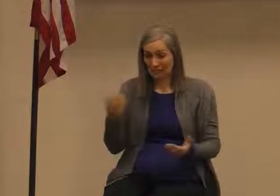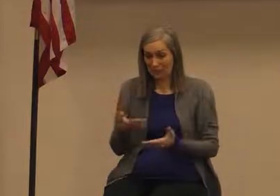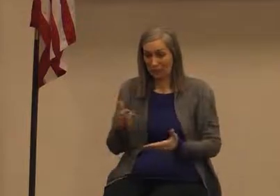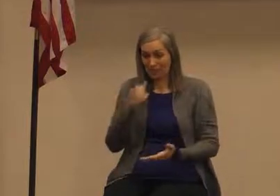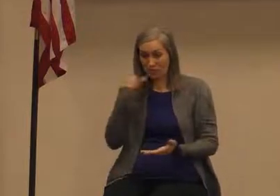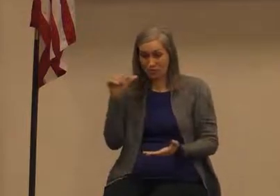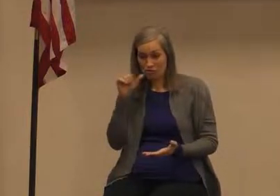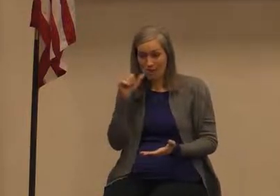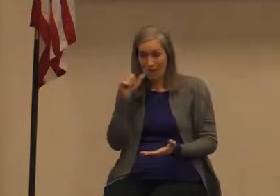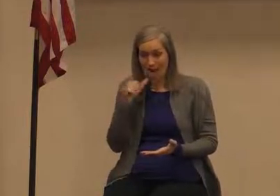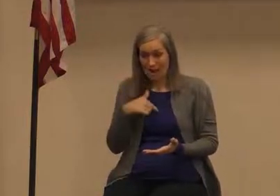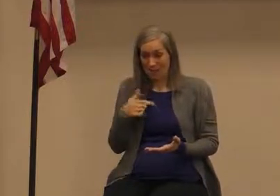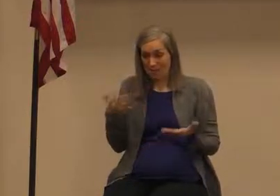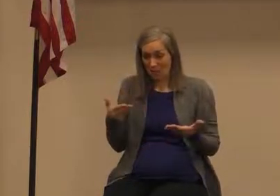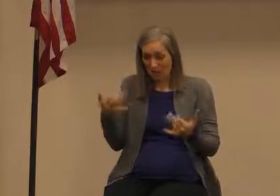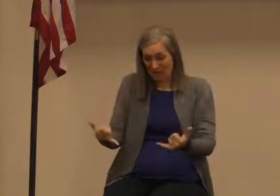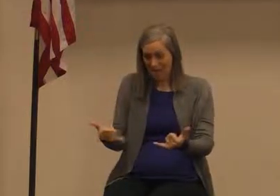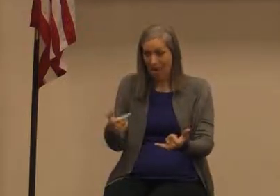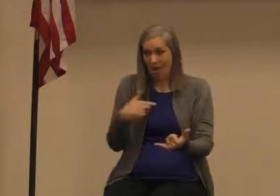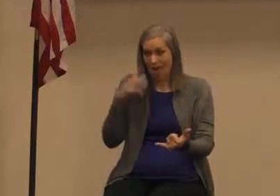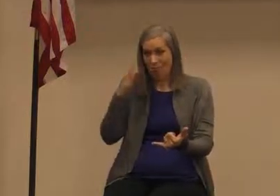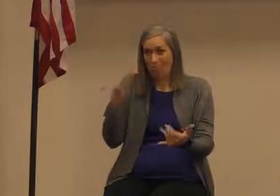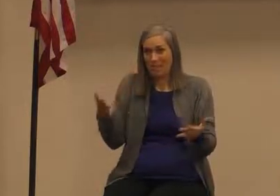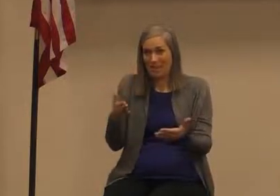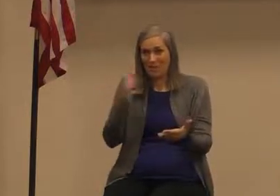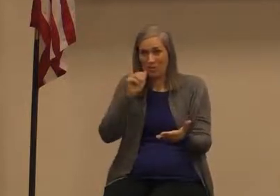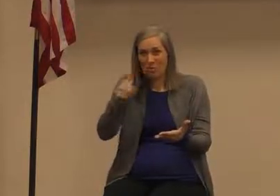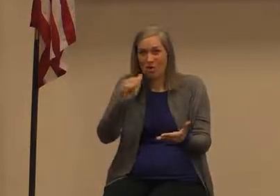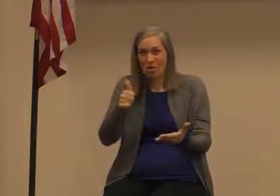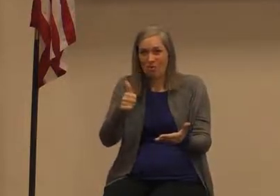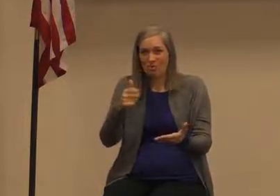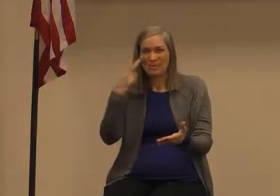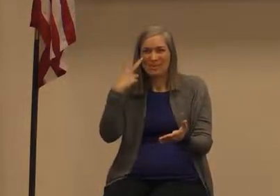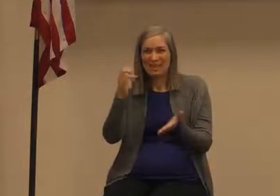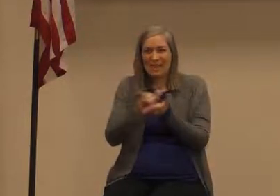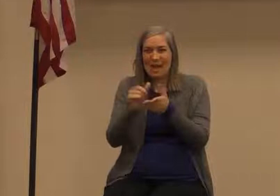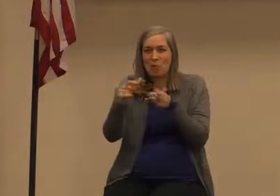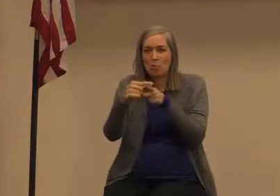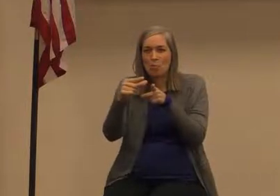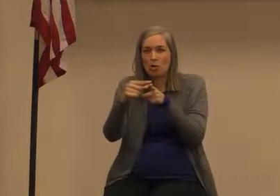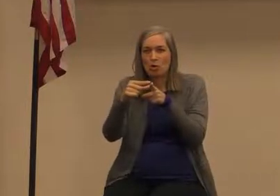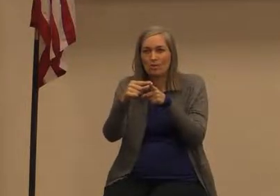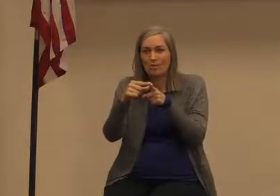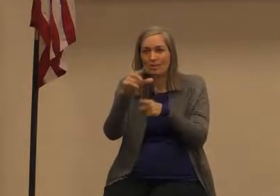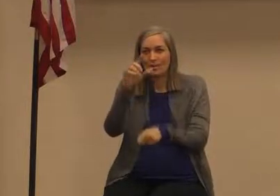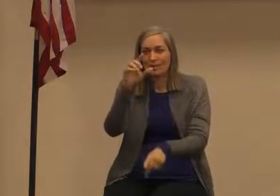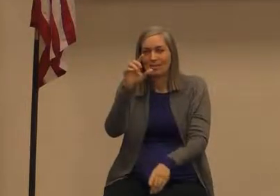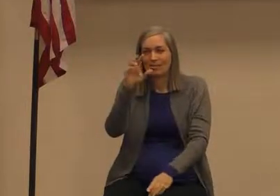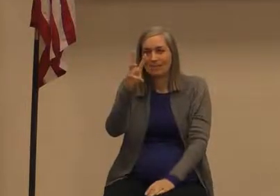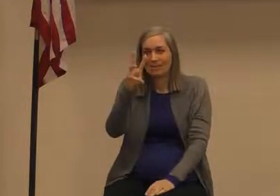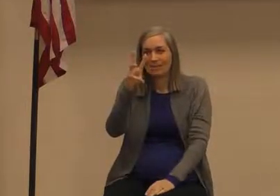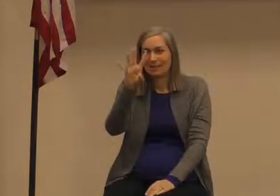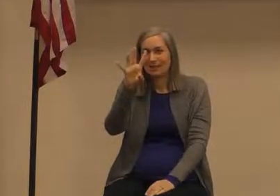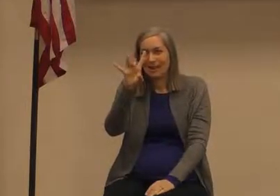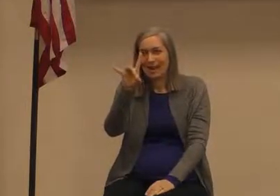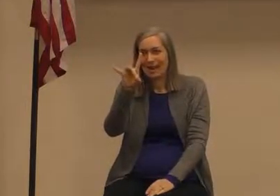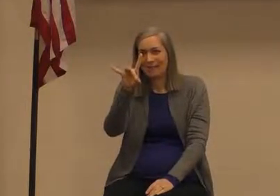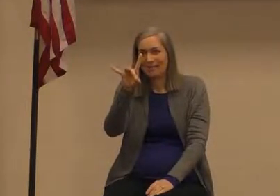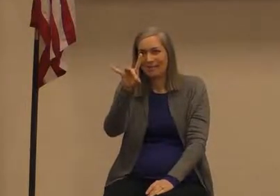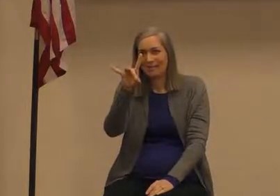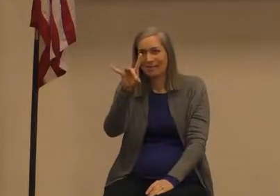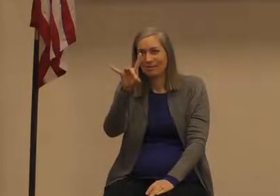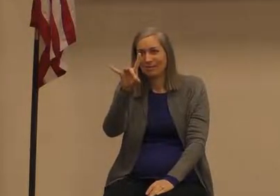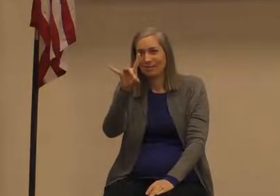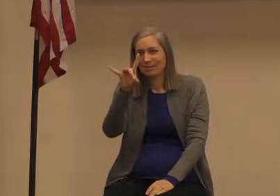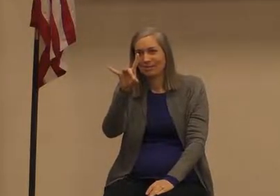tomorrow this word appears close to 6800 times in scriptures okay the Lord and you'll see that in your